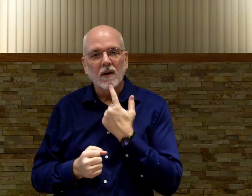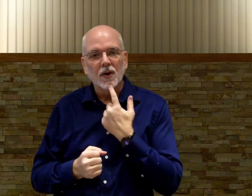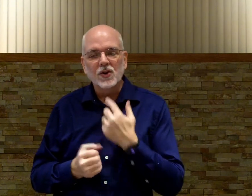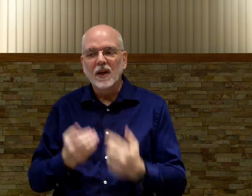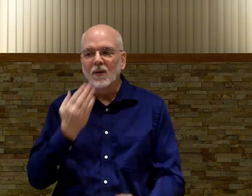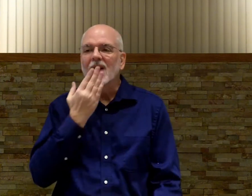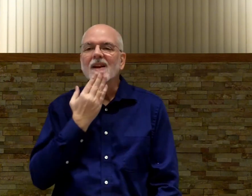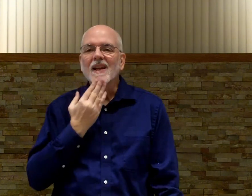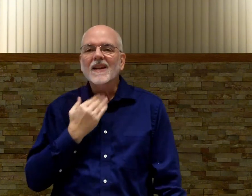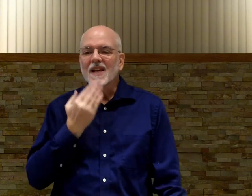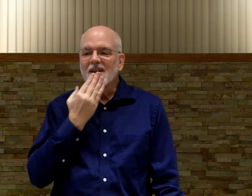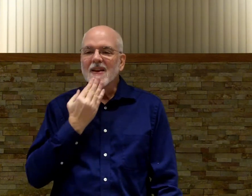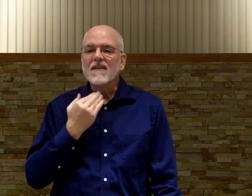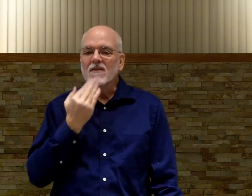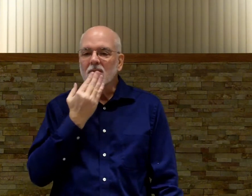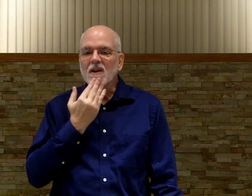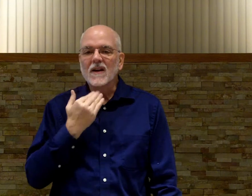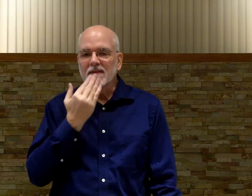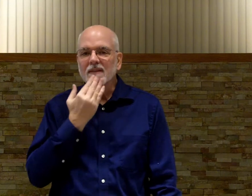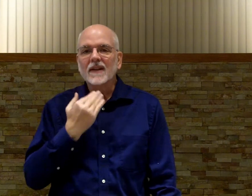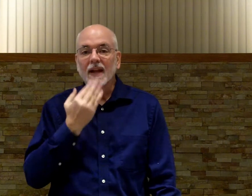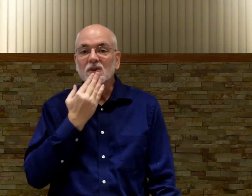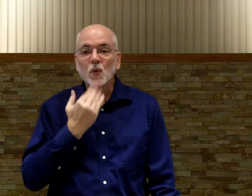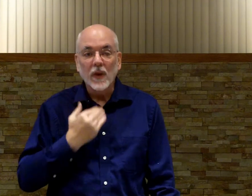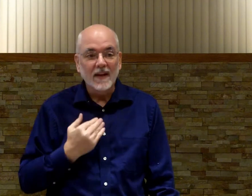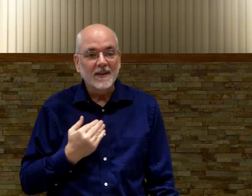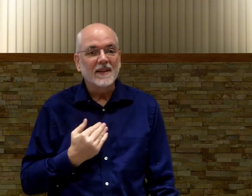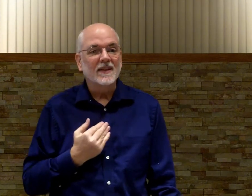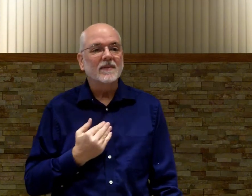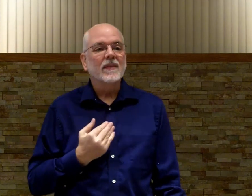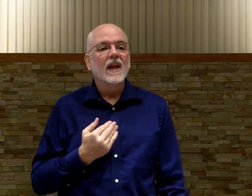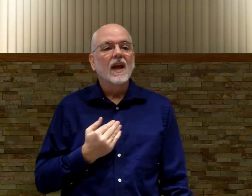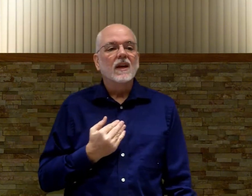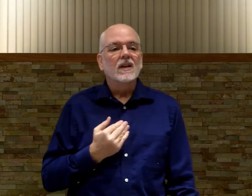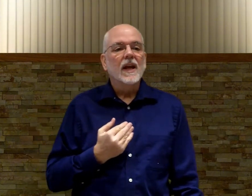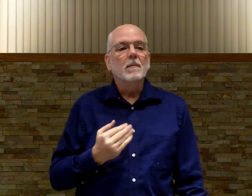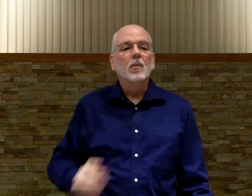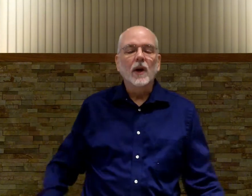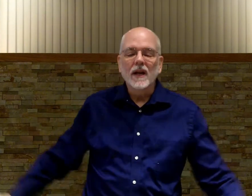here on your chin right you have to rip it off that's sweet embrace